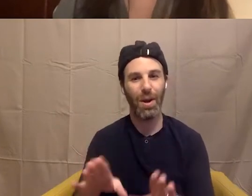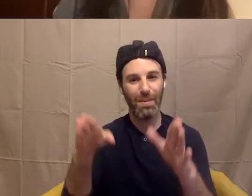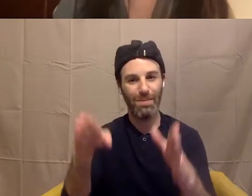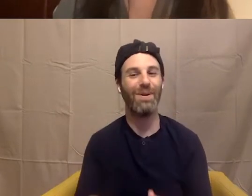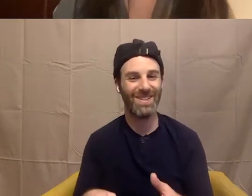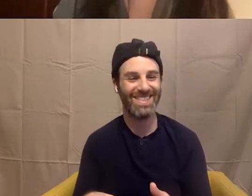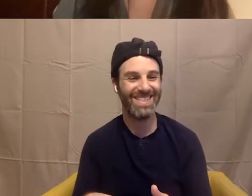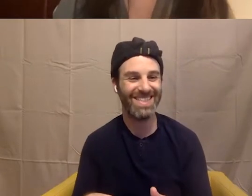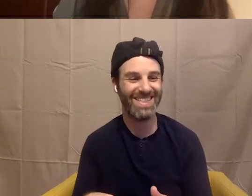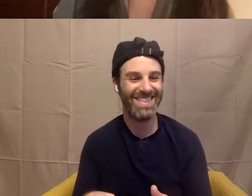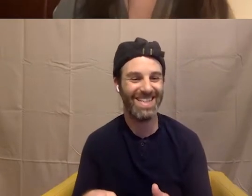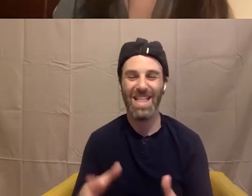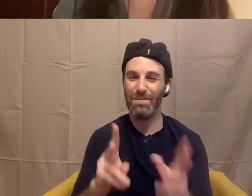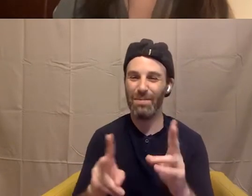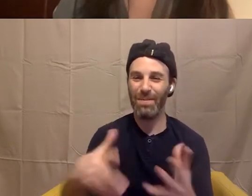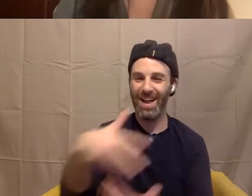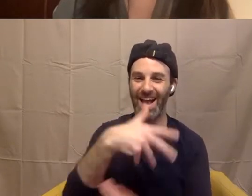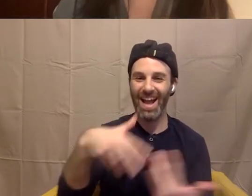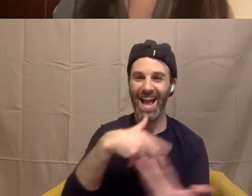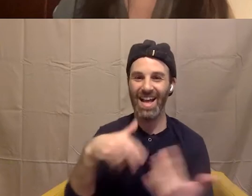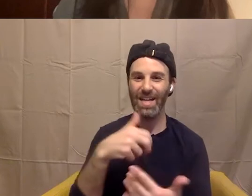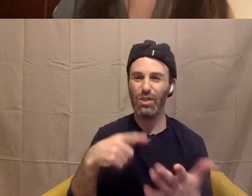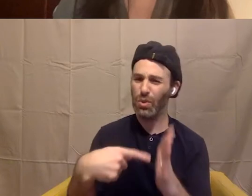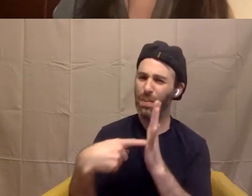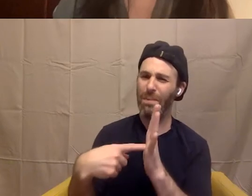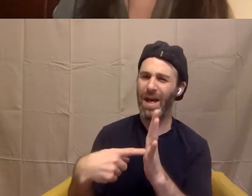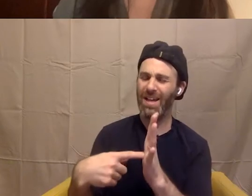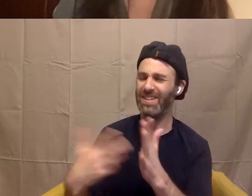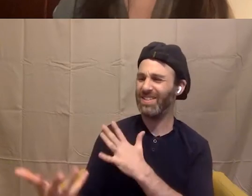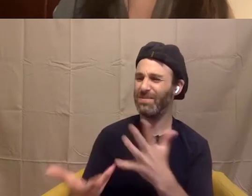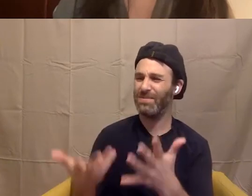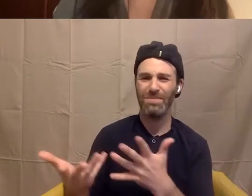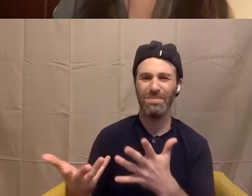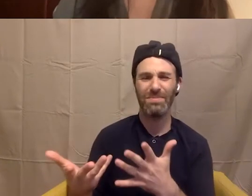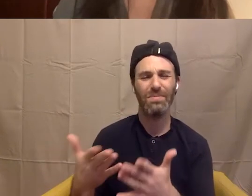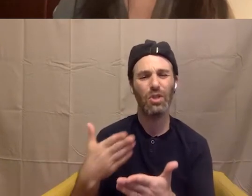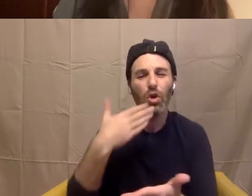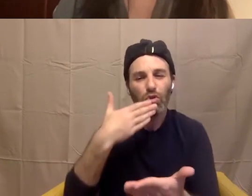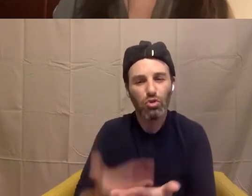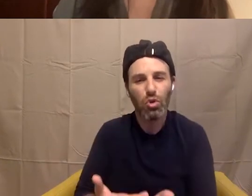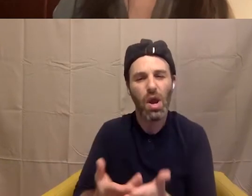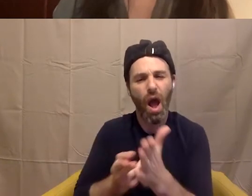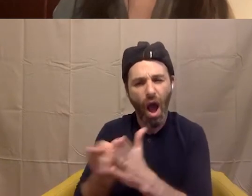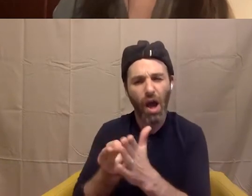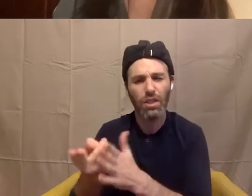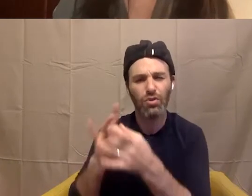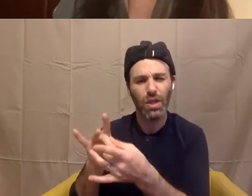you know, and getting to model and have just a genuine relationship with your young person. And that power